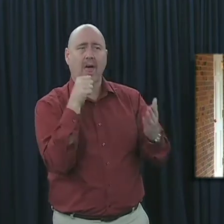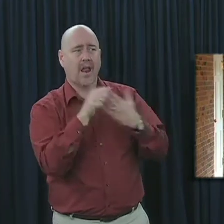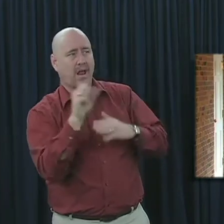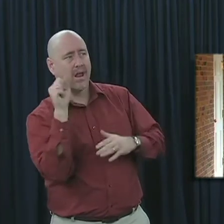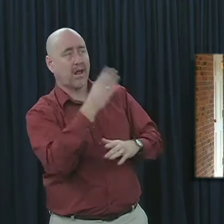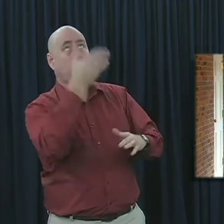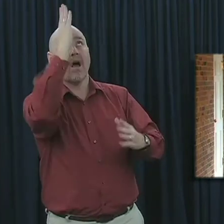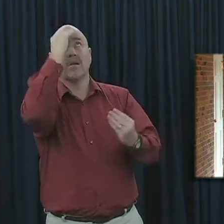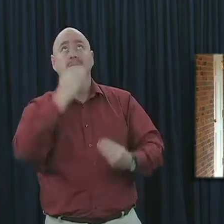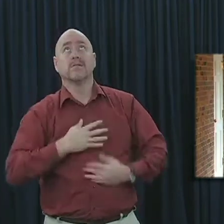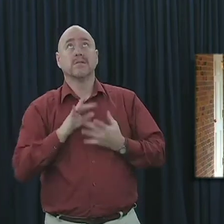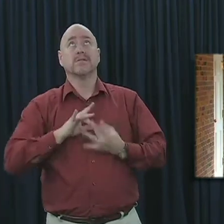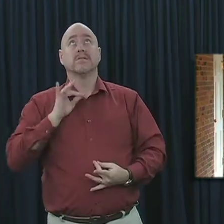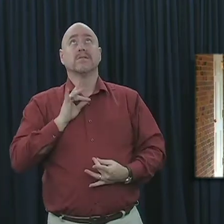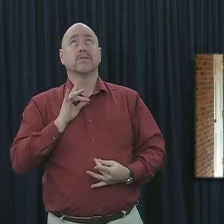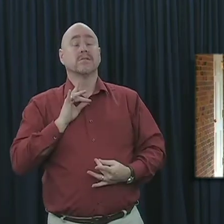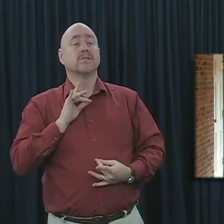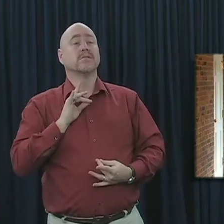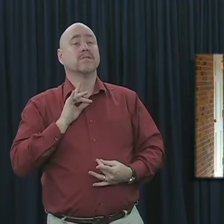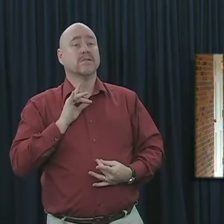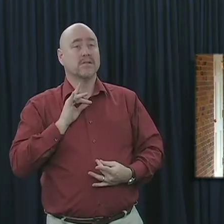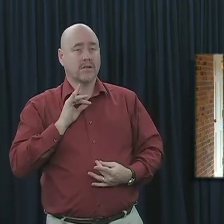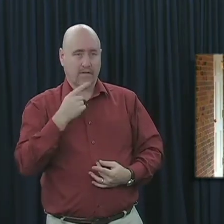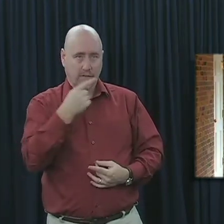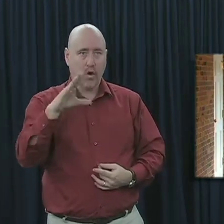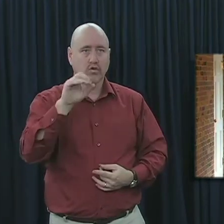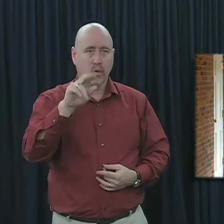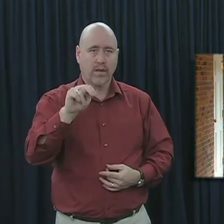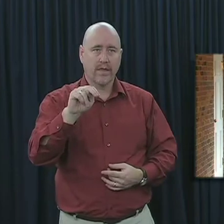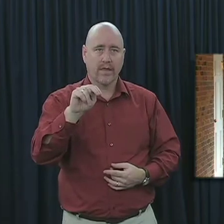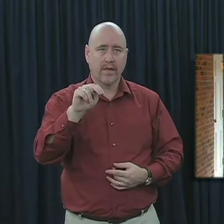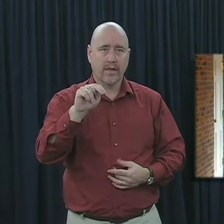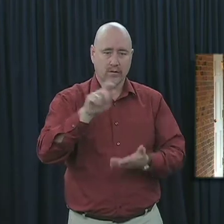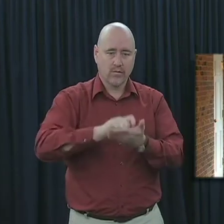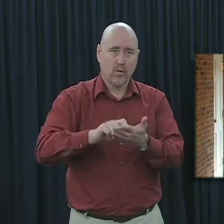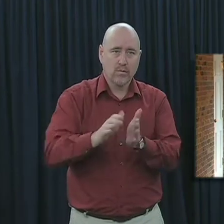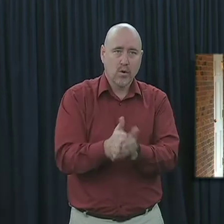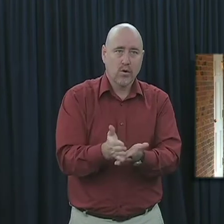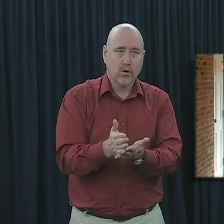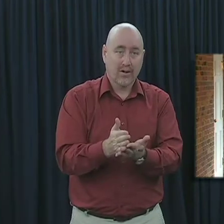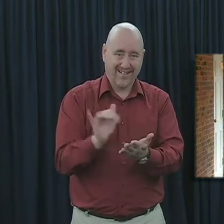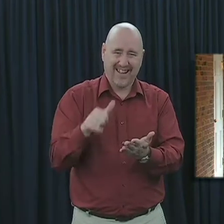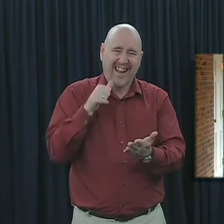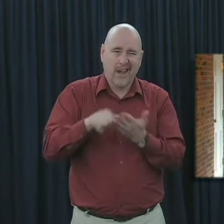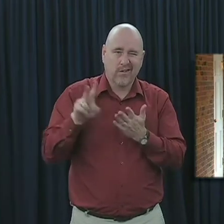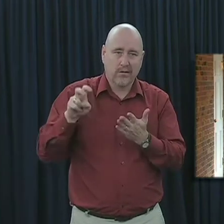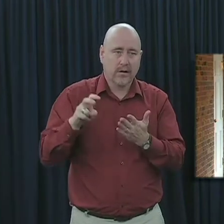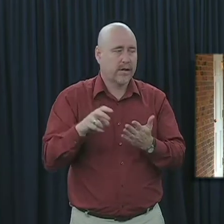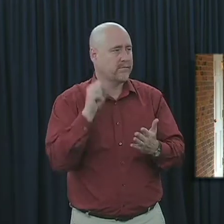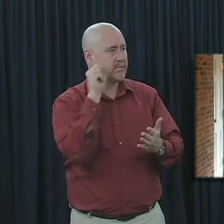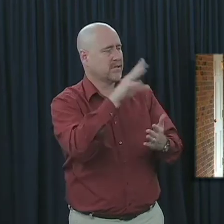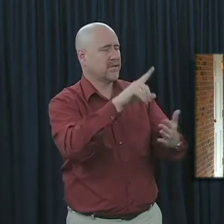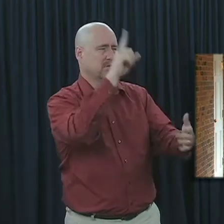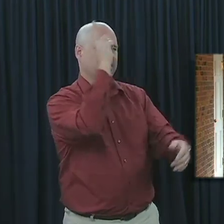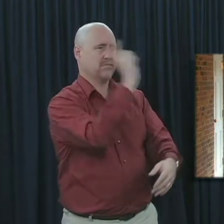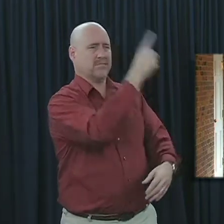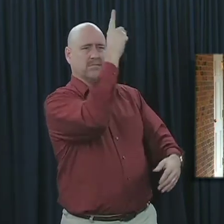by inspiration of the Holy Spirit, the book of 1 Corinthians. And in that letter, he condemned the practice of